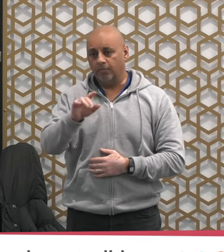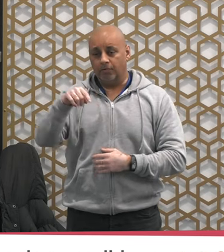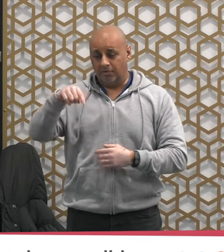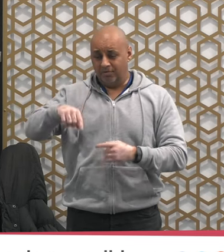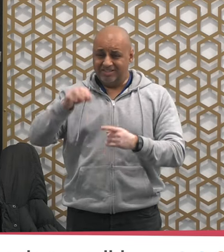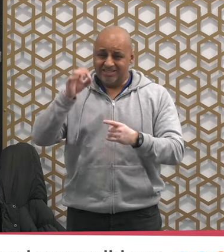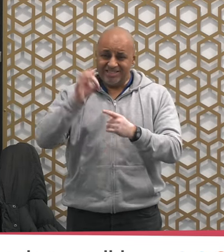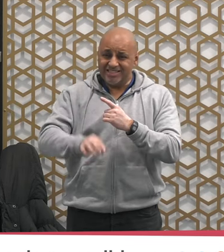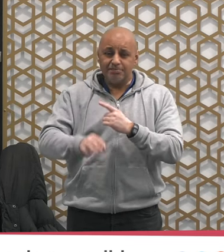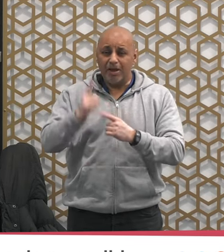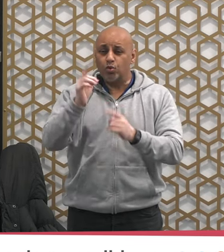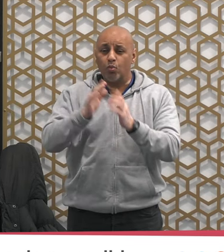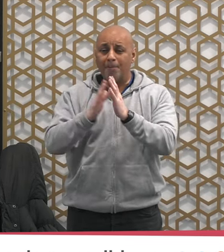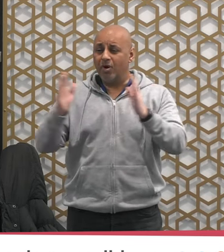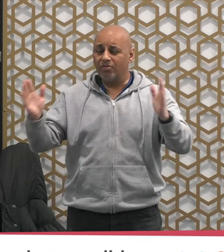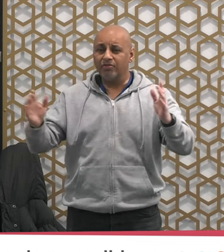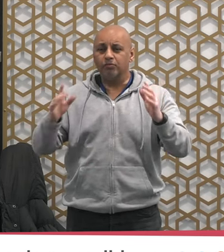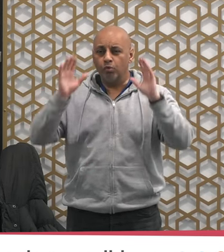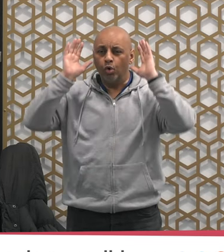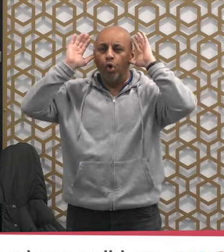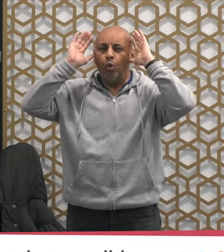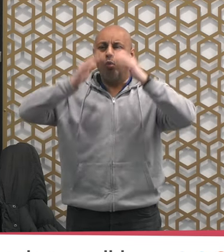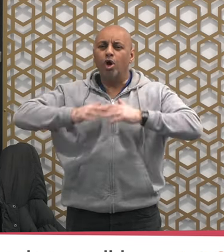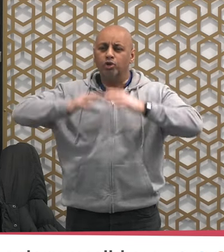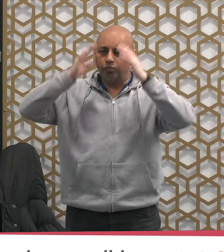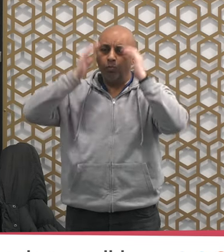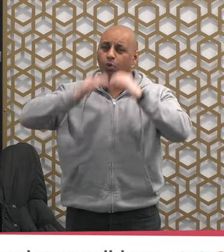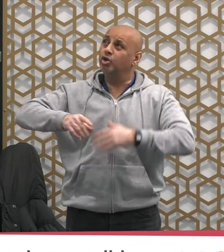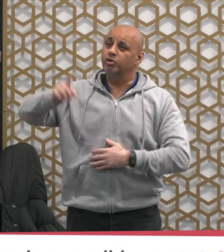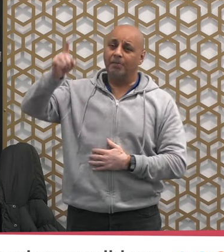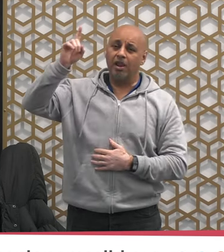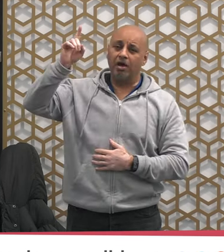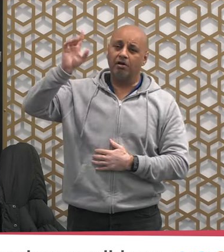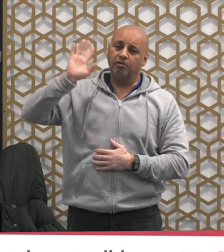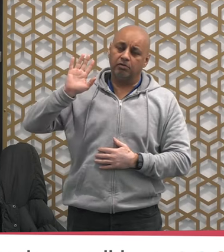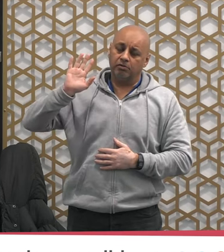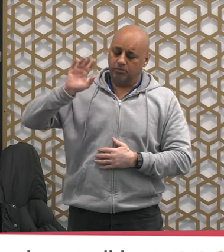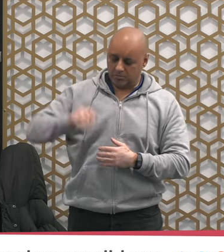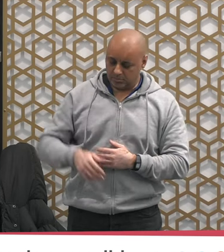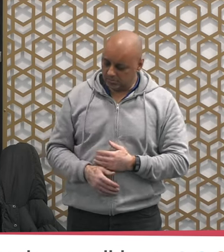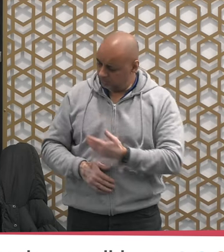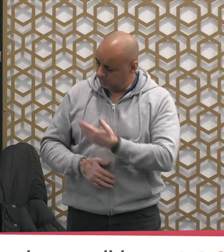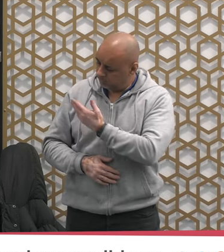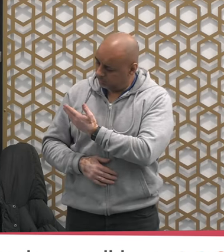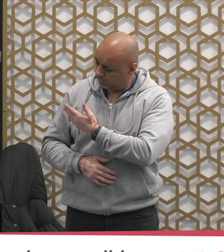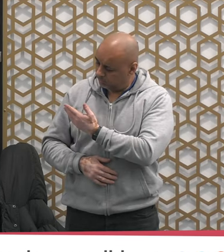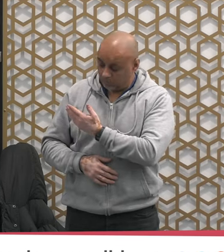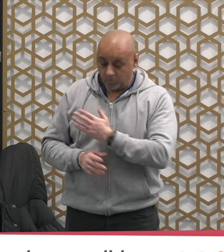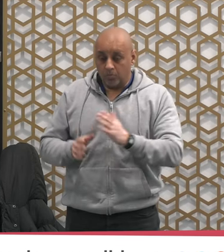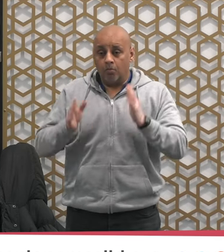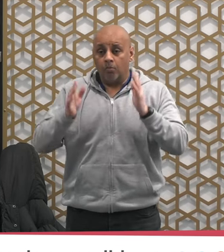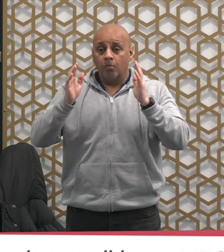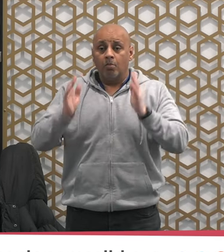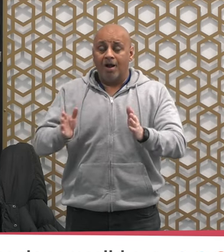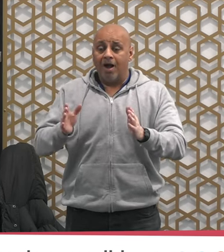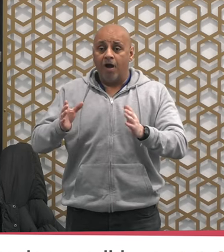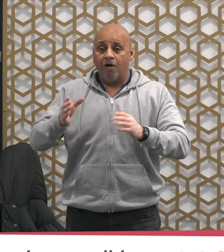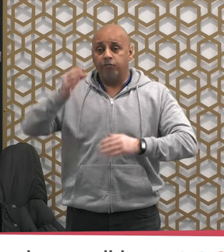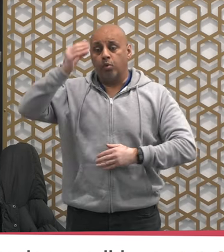Allah dul jalal ikram for that first and foremost we need to learn we need to as a Muslim it is our